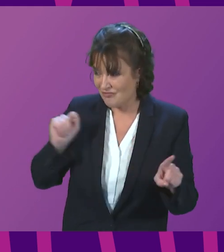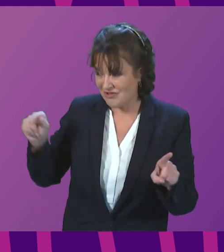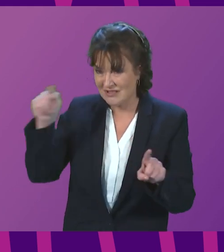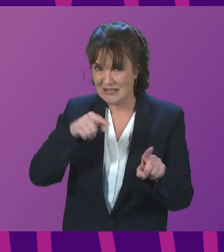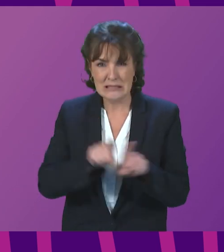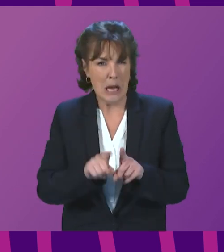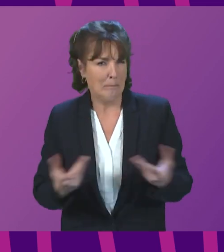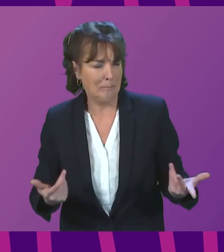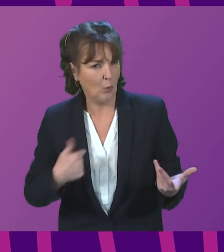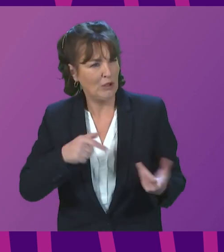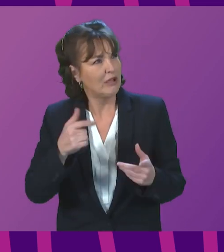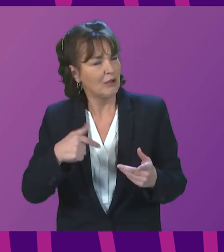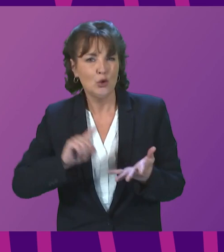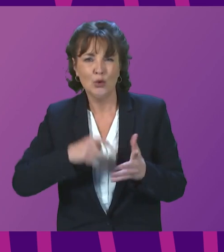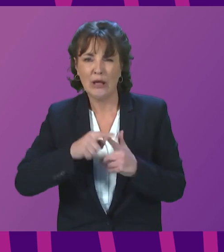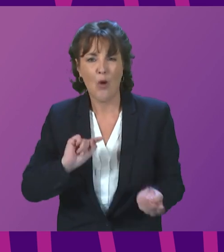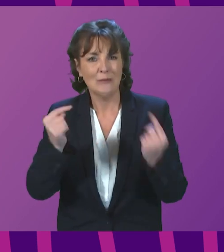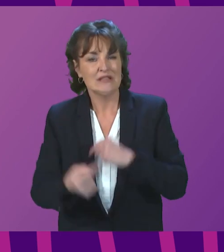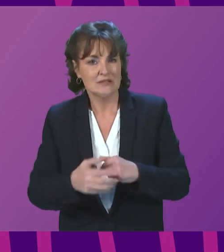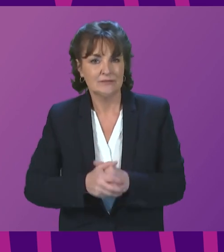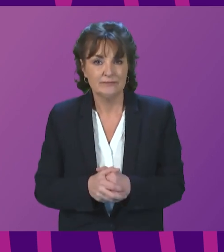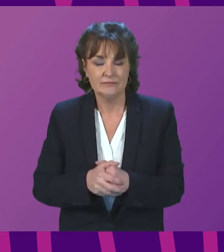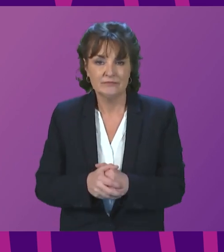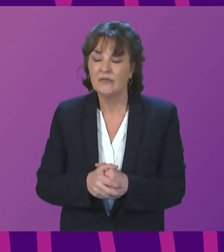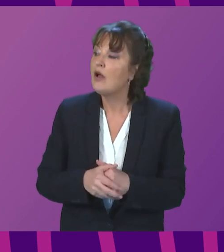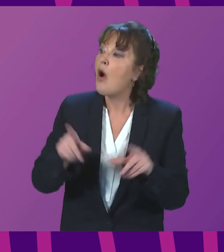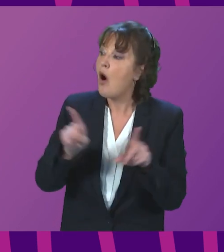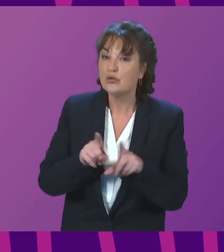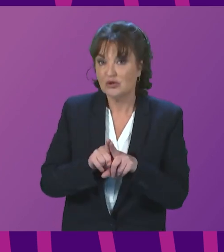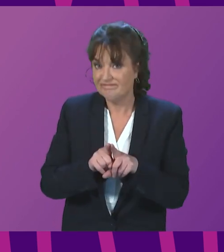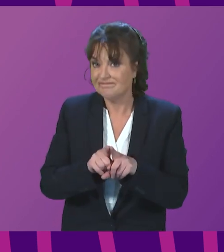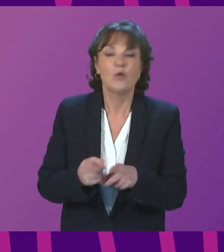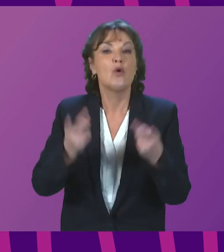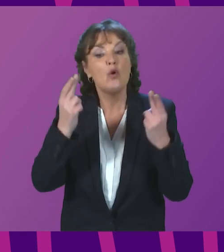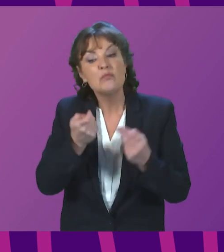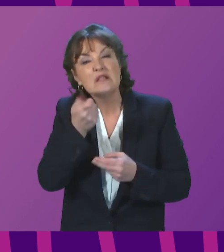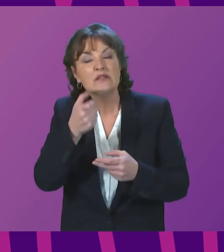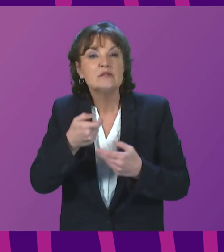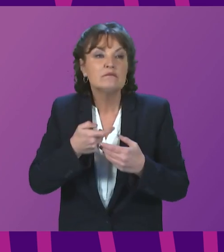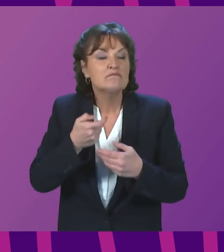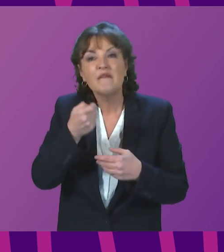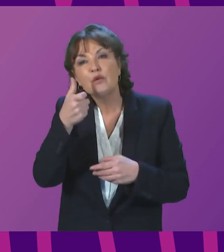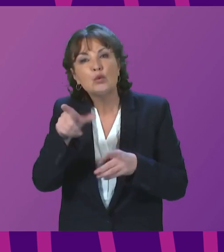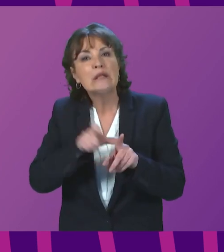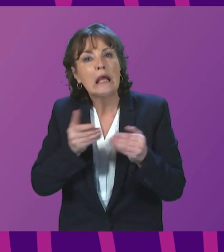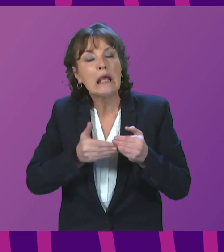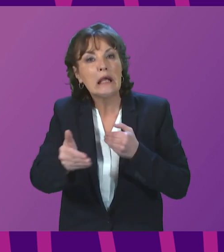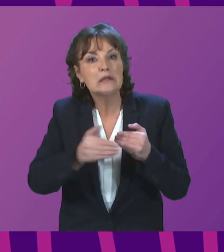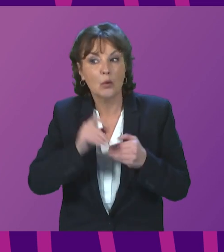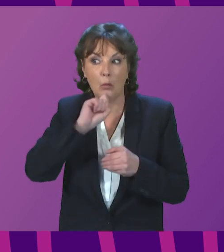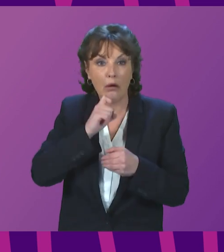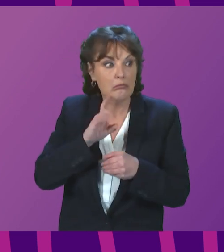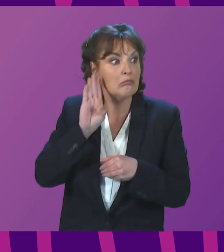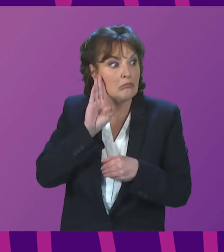as well. Finally, Presiding Officer, we hope we will have confirmation over the next couple of days from the UK Government of the opening of the